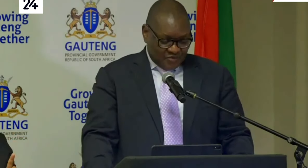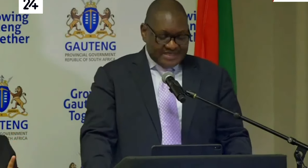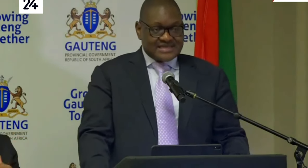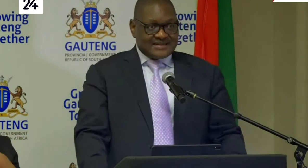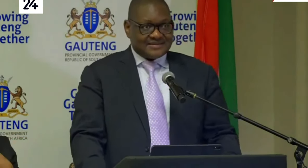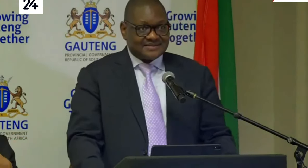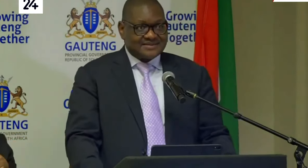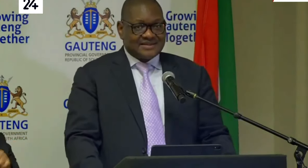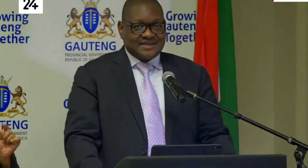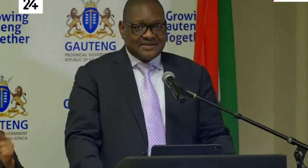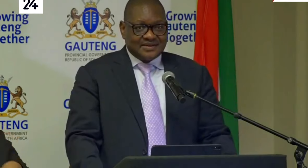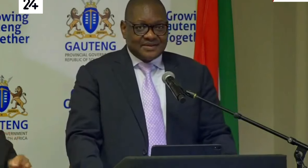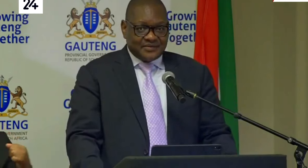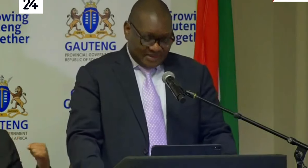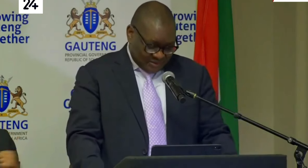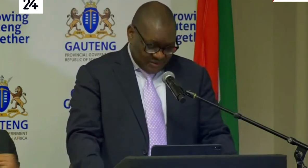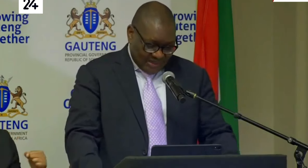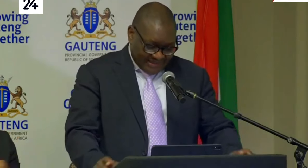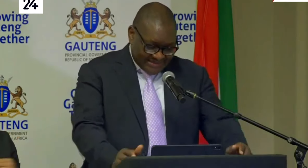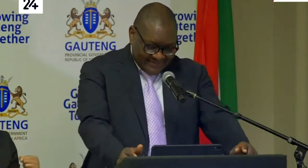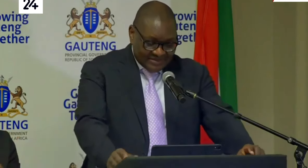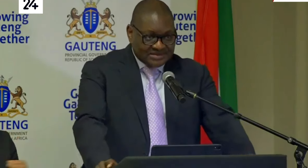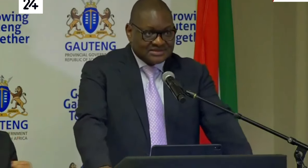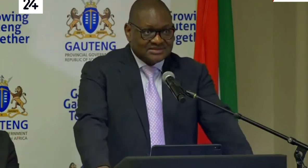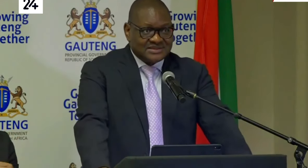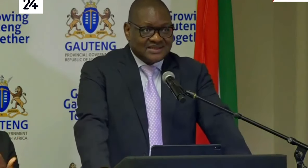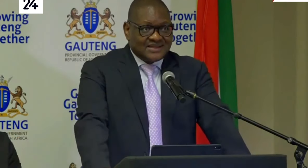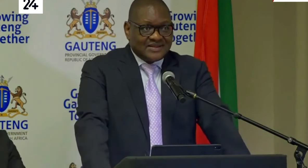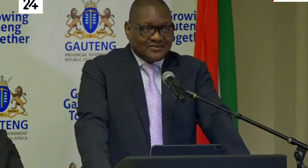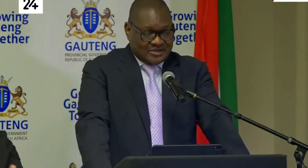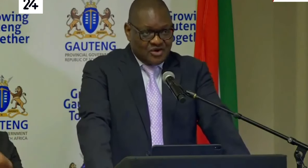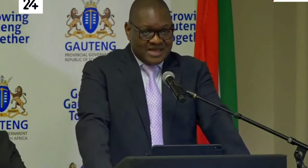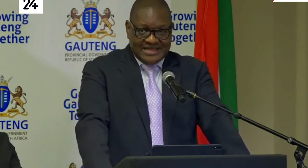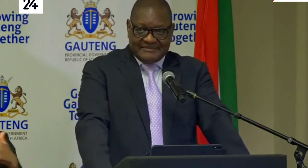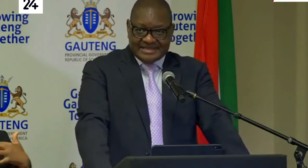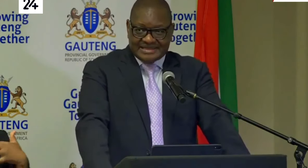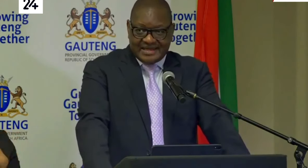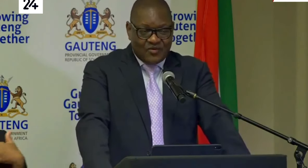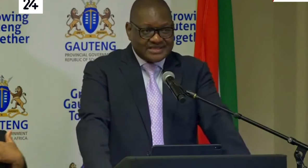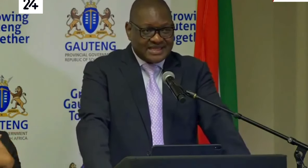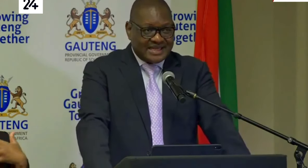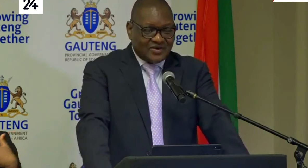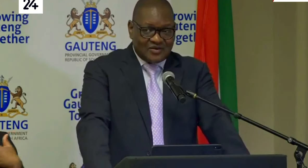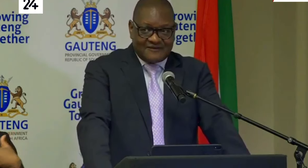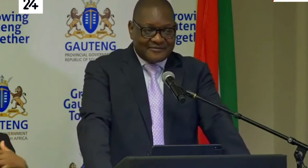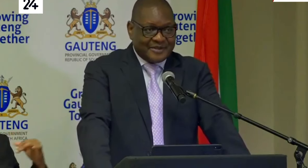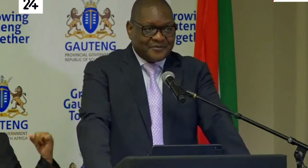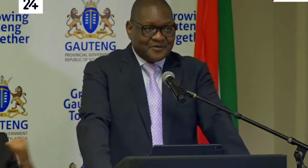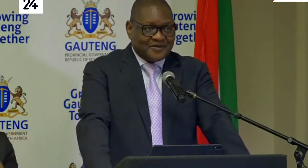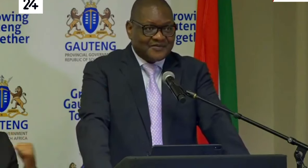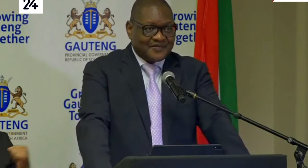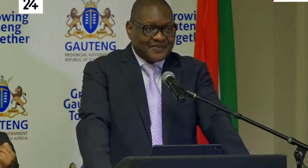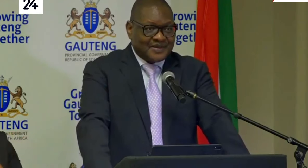we face winter, we are also worried about what normally happens in winter. A lot of our